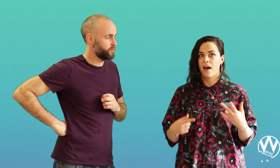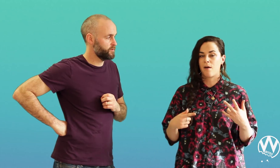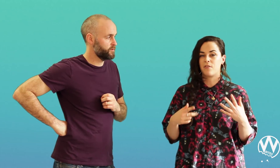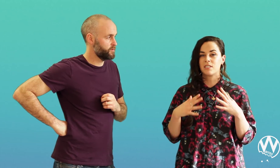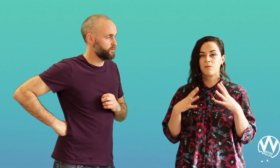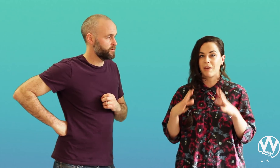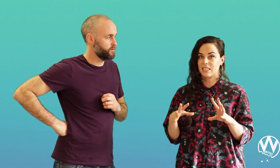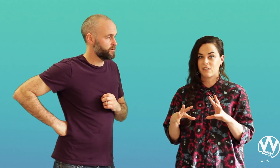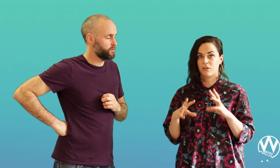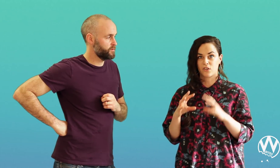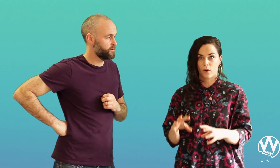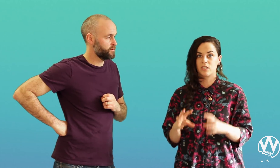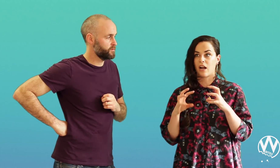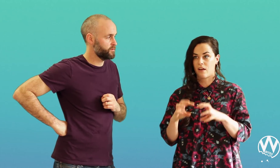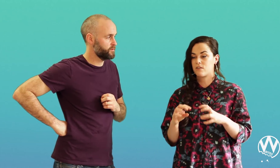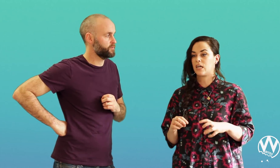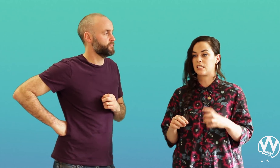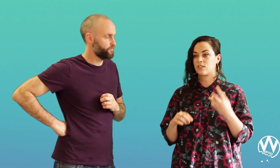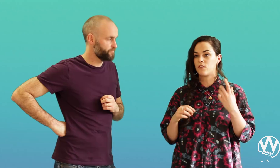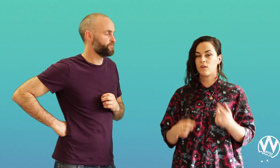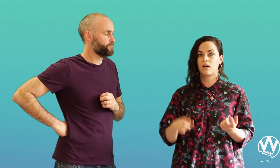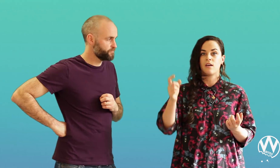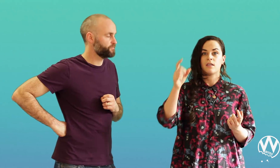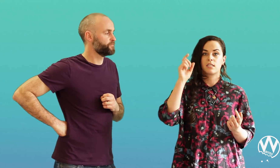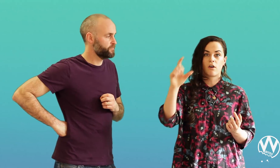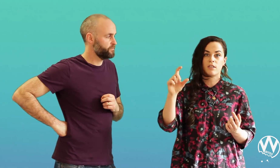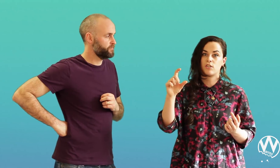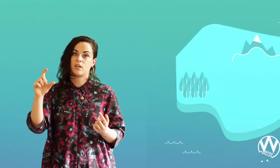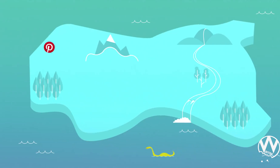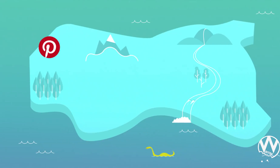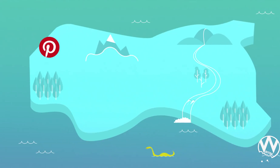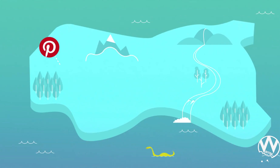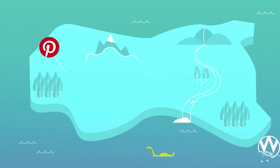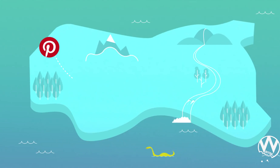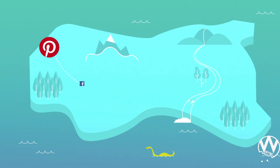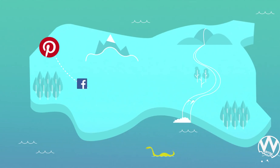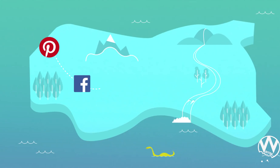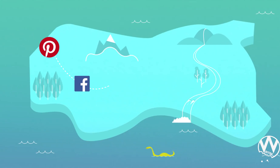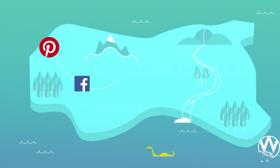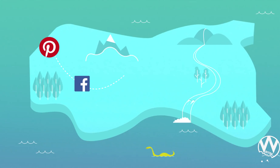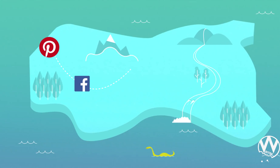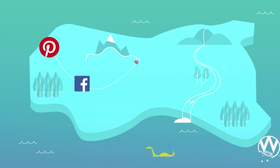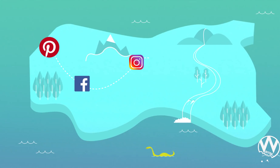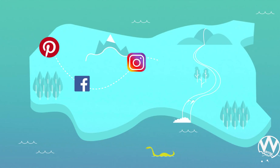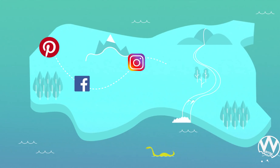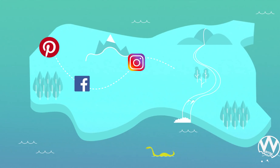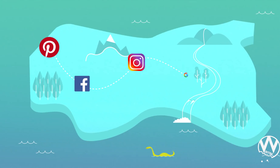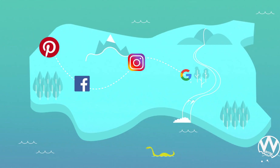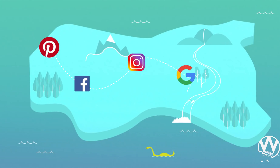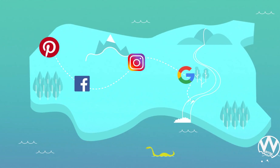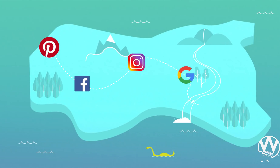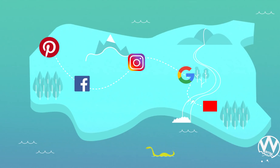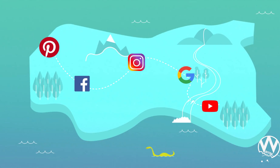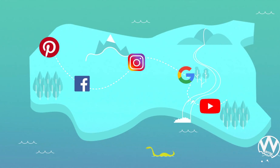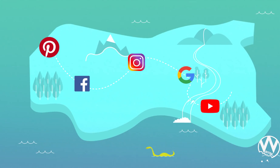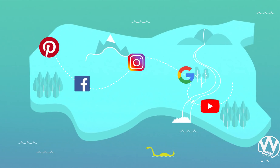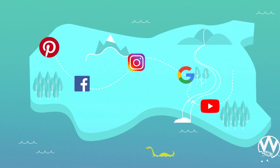And this is amazing for sequential advertising. So if you can start the journey in Pinterest, bring them to Facebook, bring them to Instagram, back to search, to YouTube,